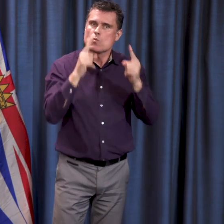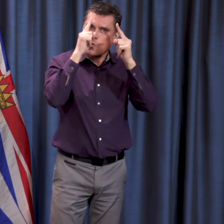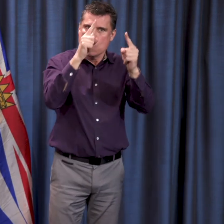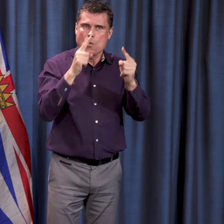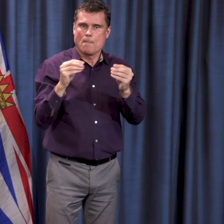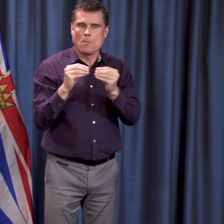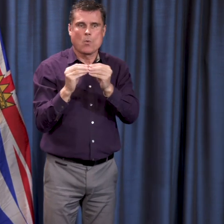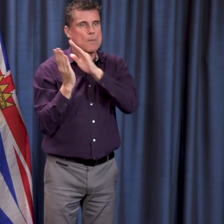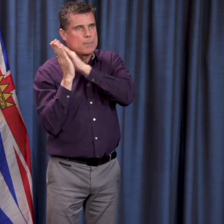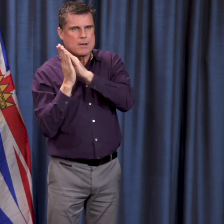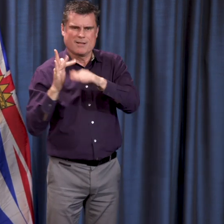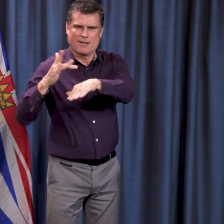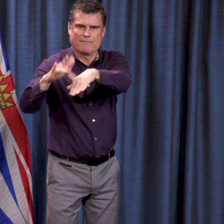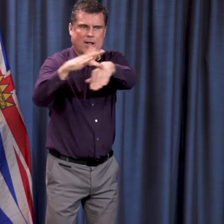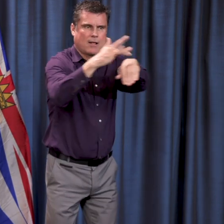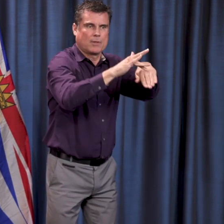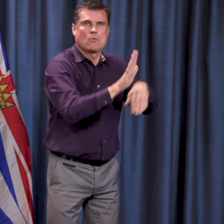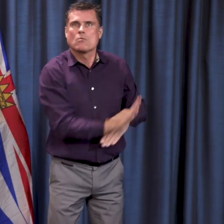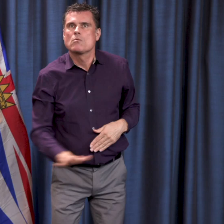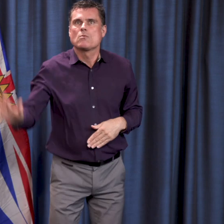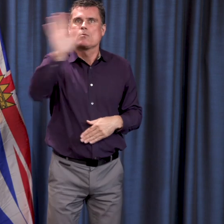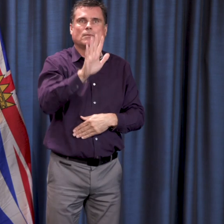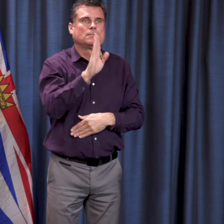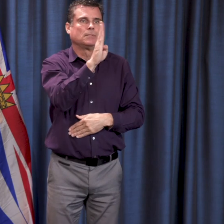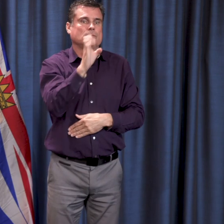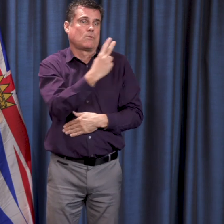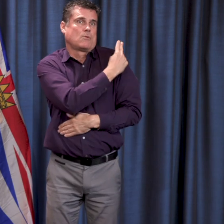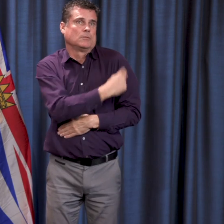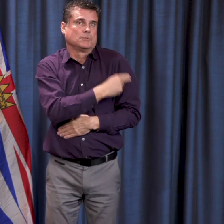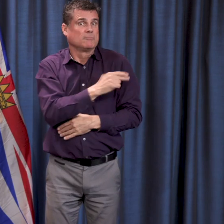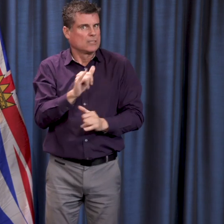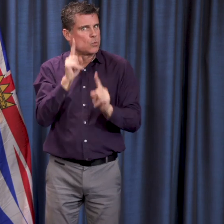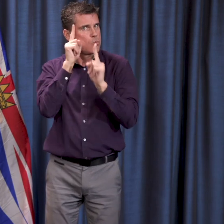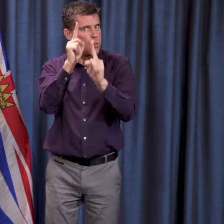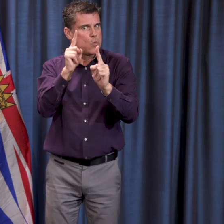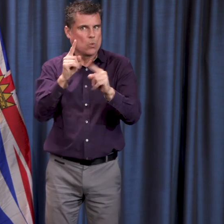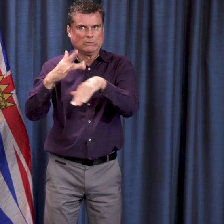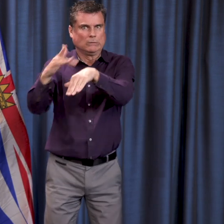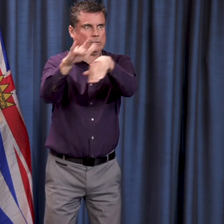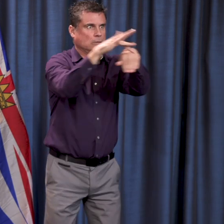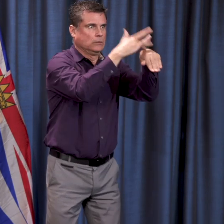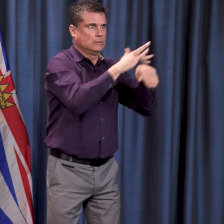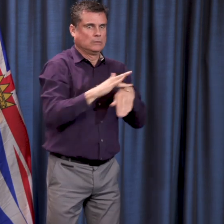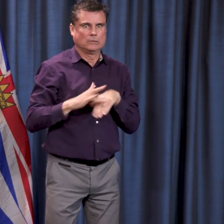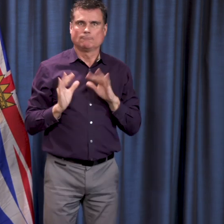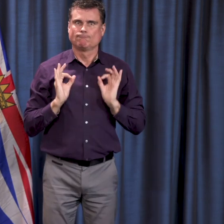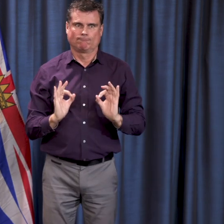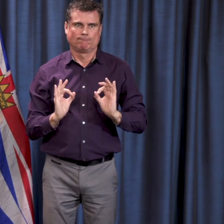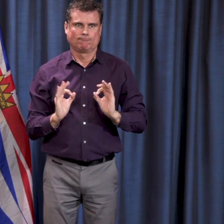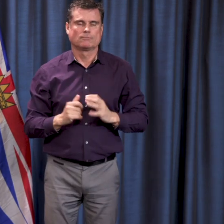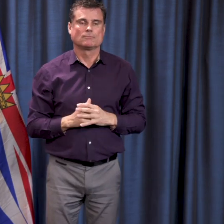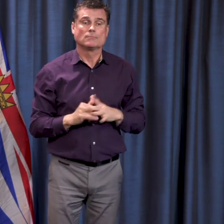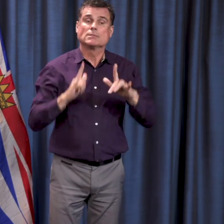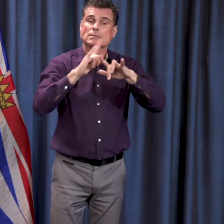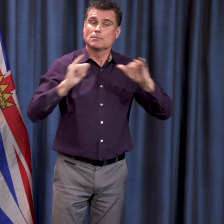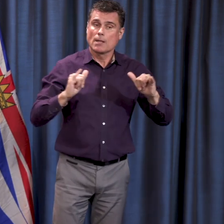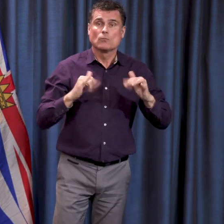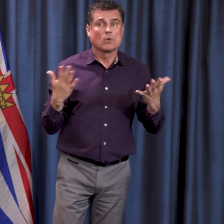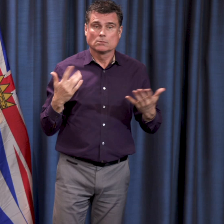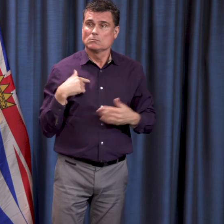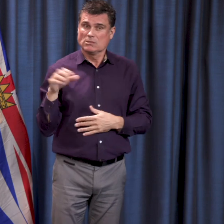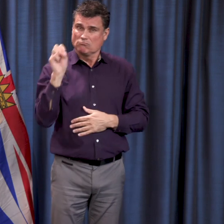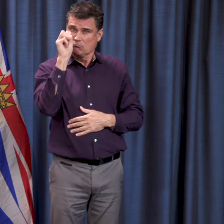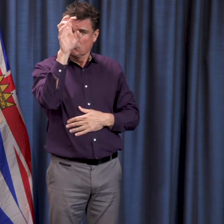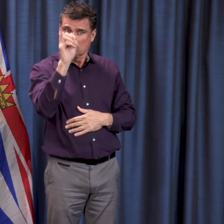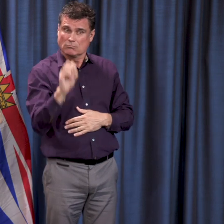before that. I think that reflects, as I noted yesterday and Dr. Henry has noted, the seriousness of the situation